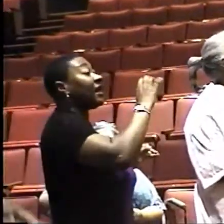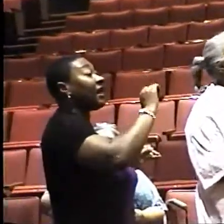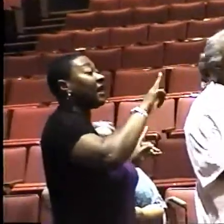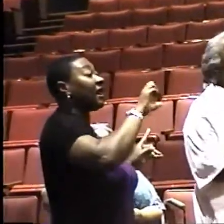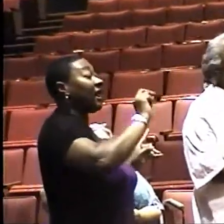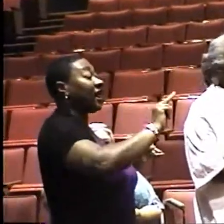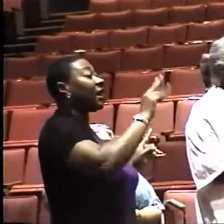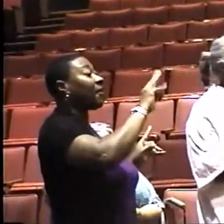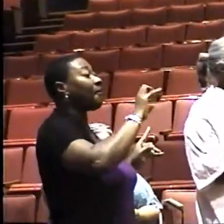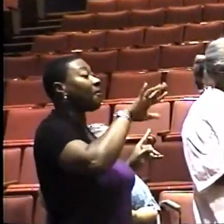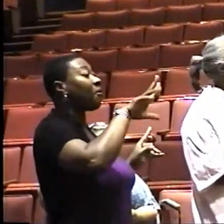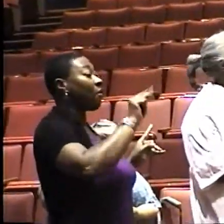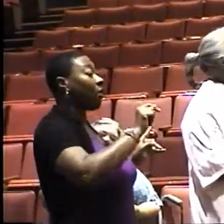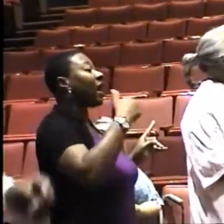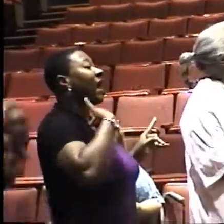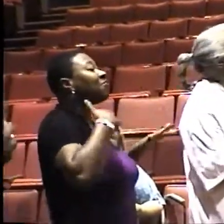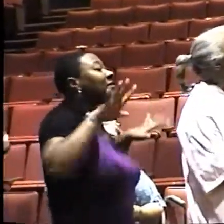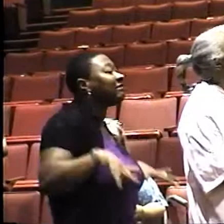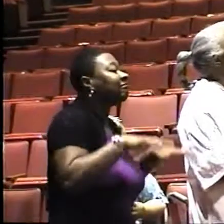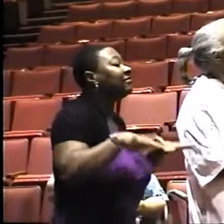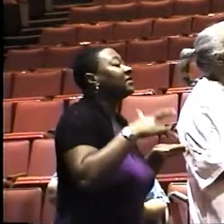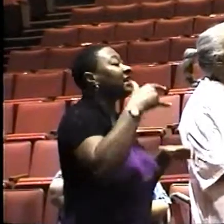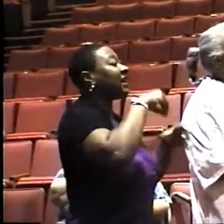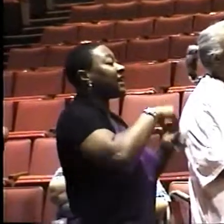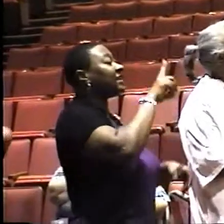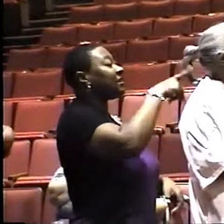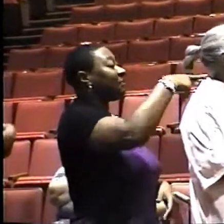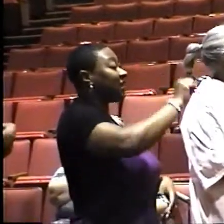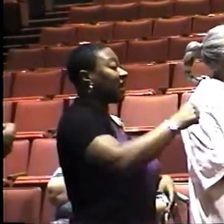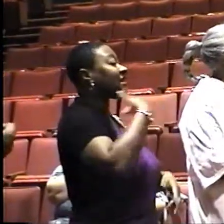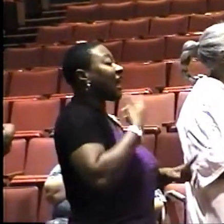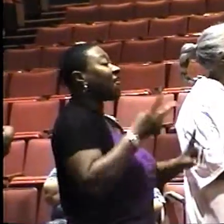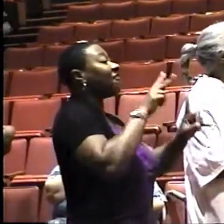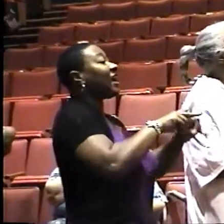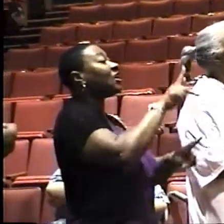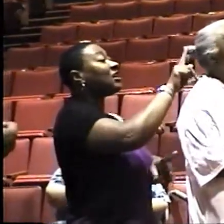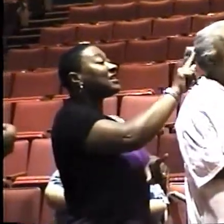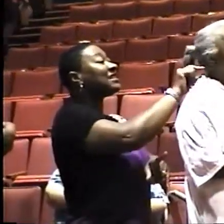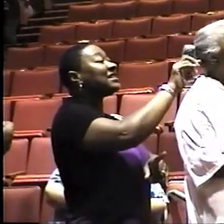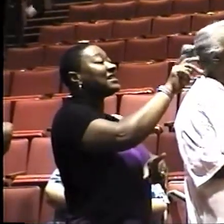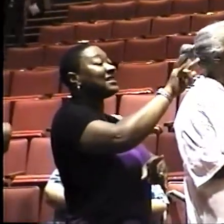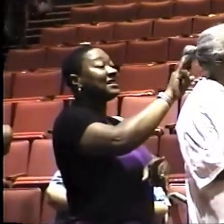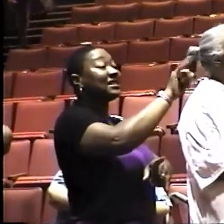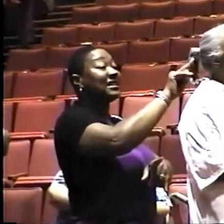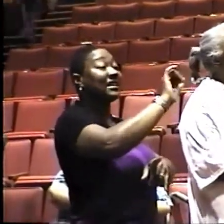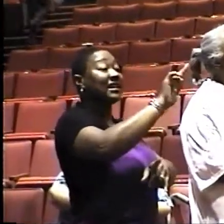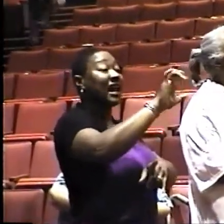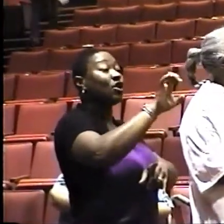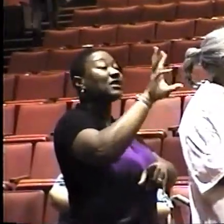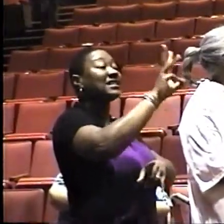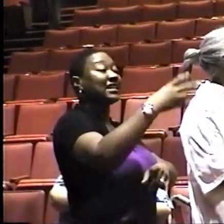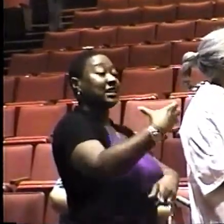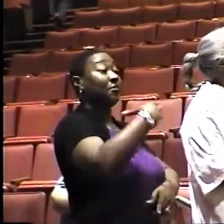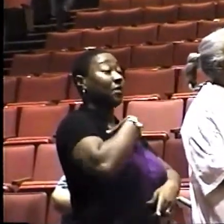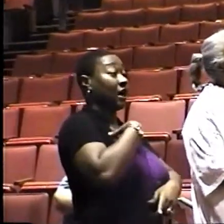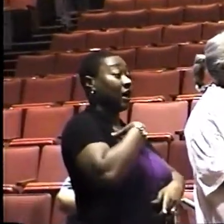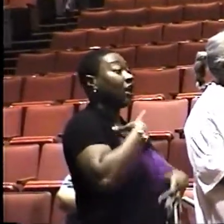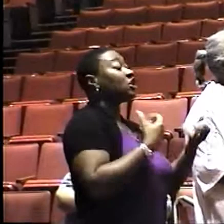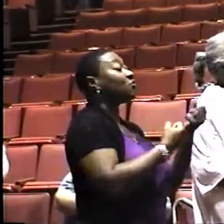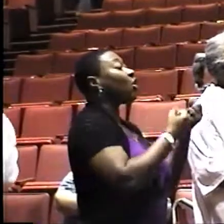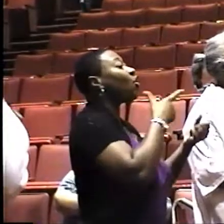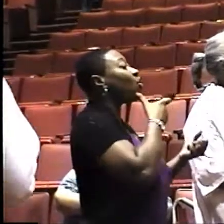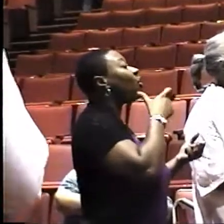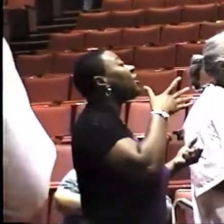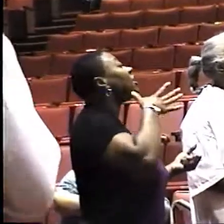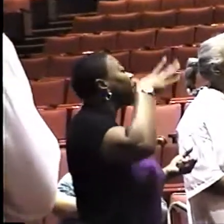the Detroit Police School System and I filed a Title Sixth Complaint on behalf of the students and the parents in the